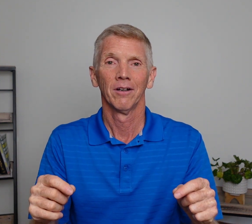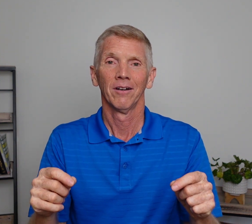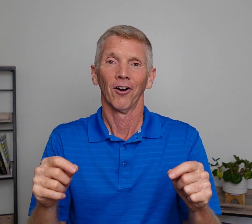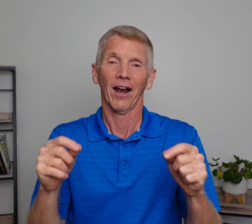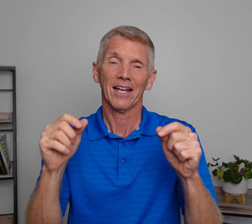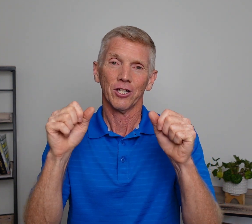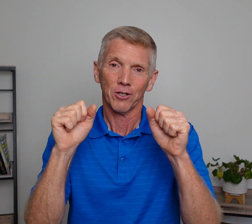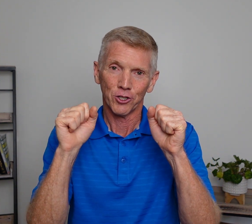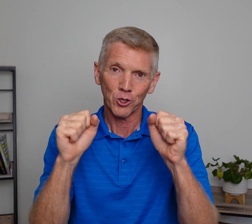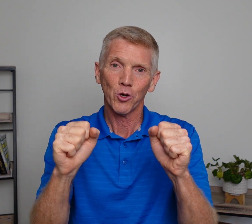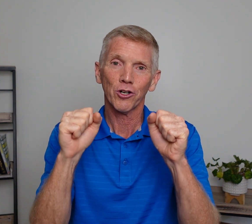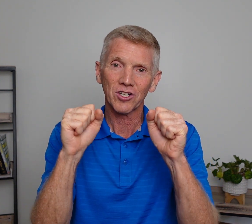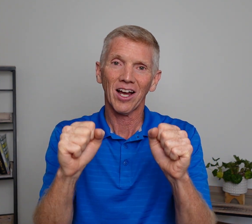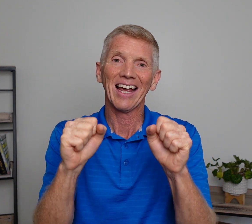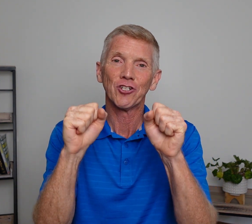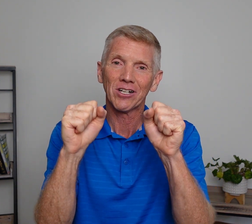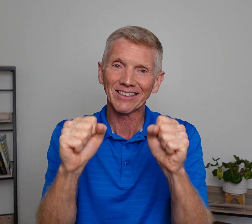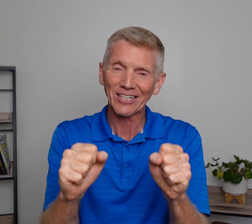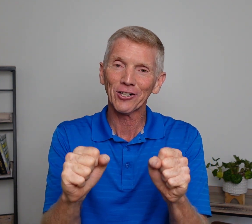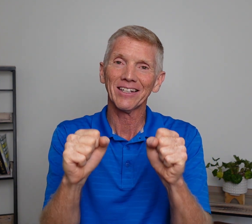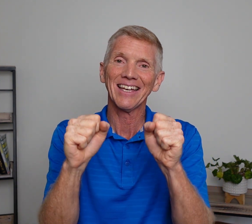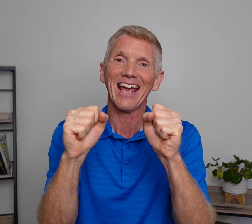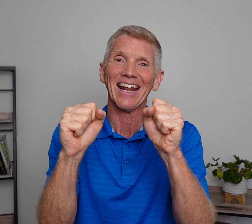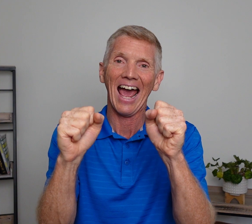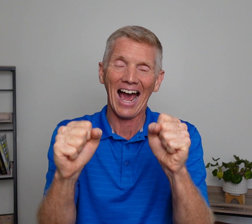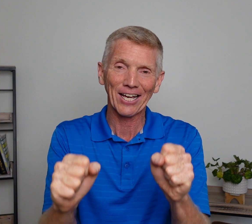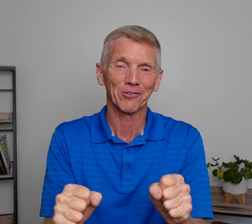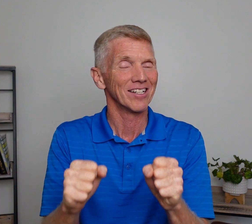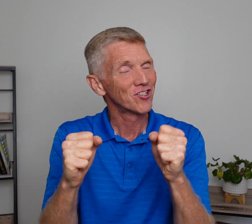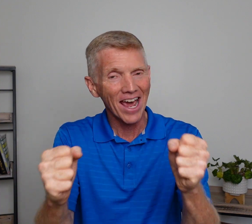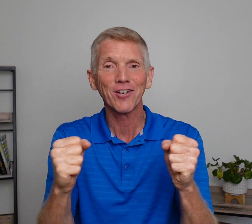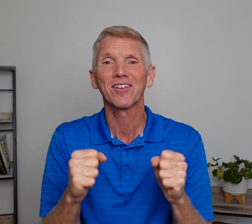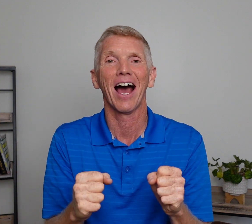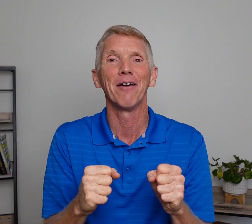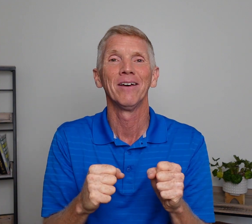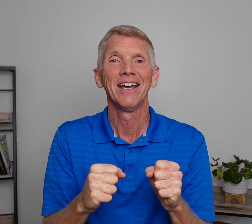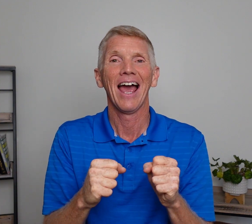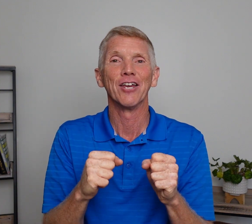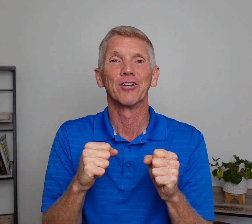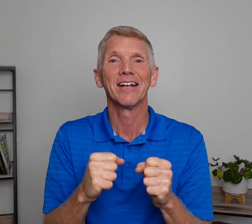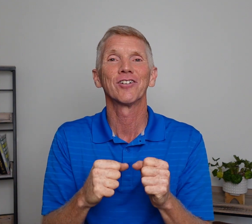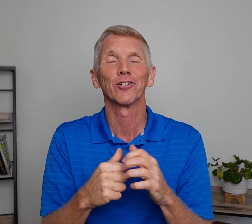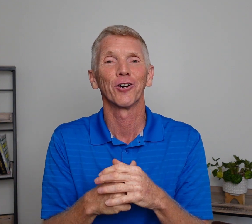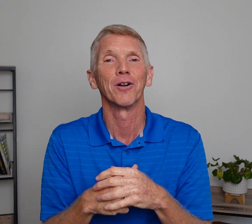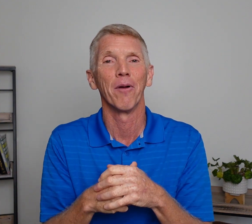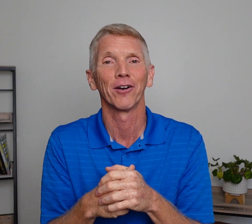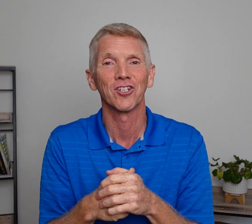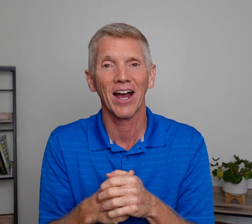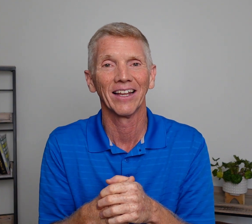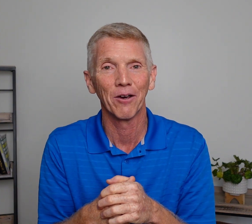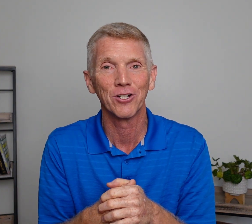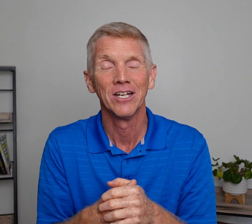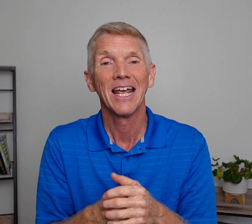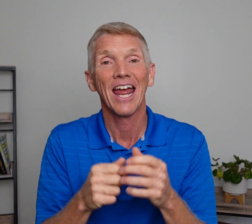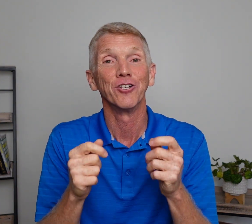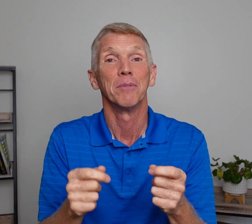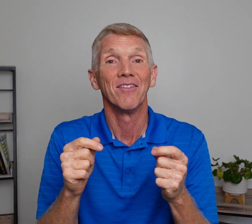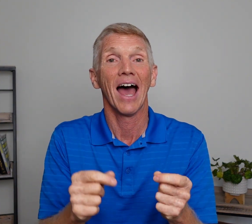all right, do your signs clearly and accurately. Take your time as you're getting to learn American Sign Language, and you'll be that